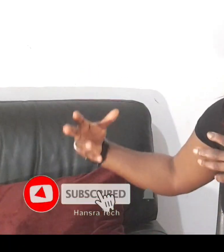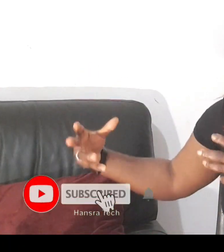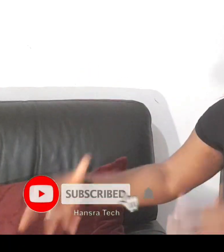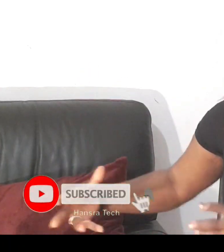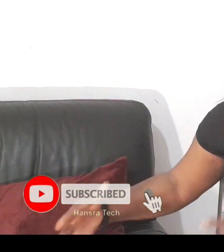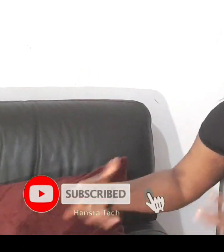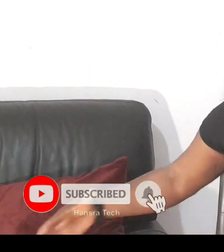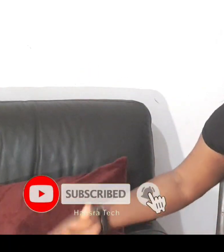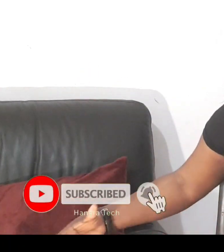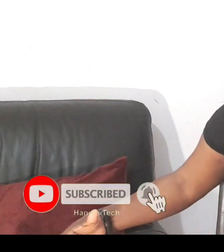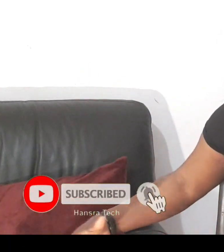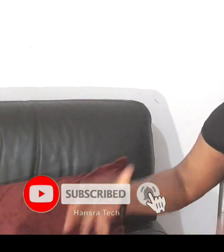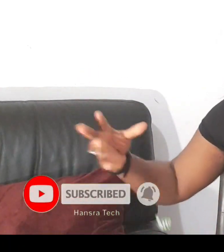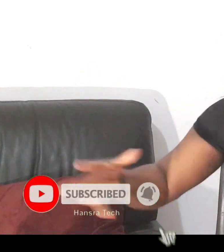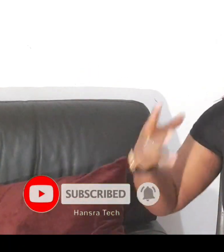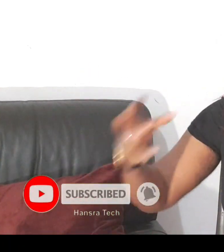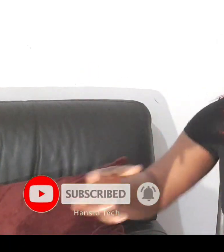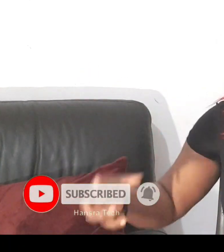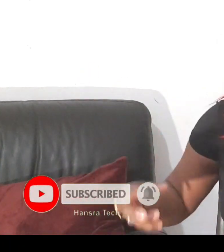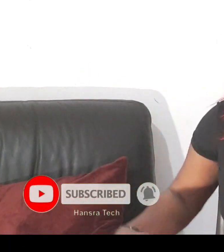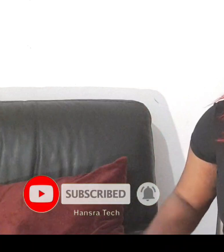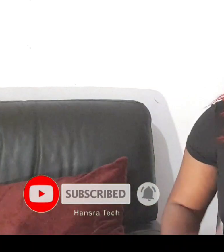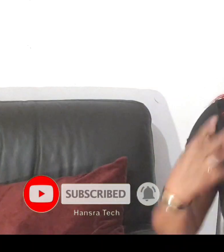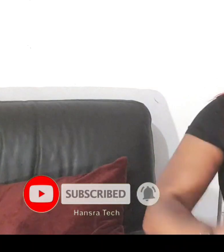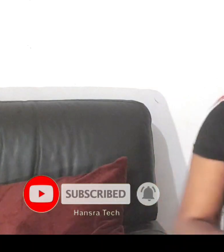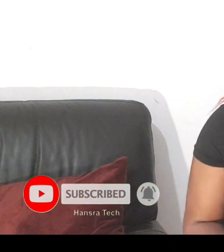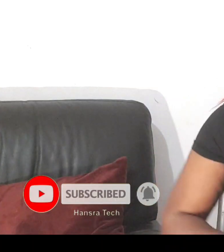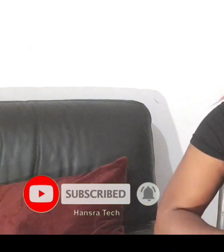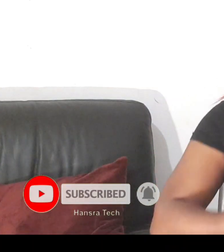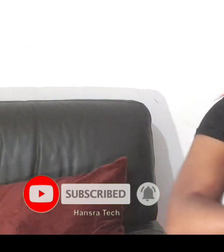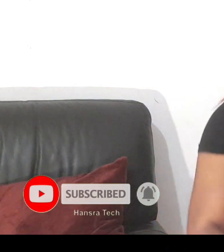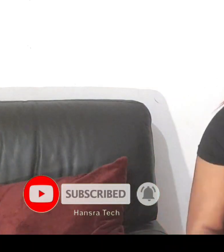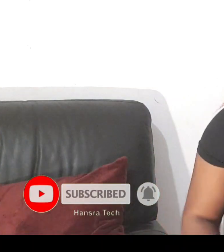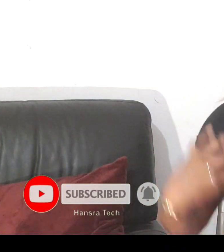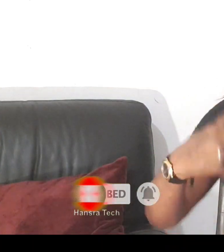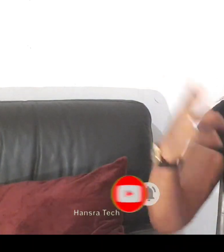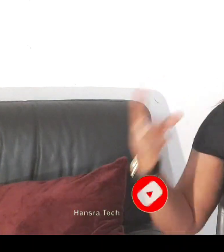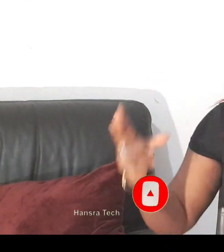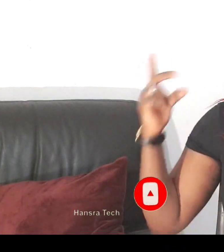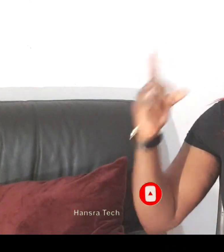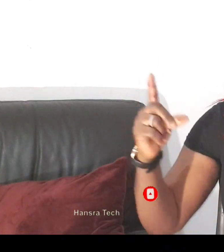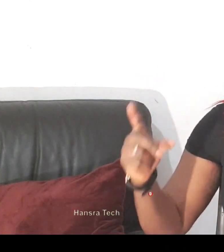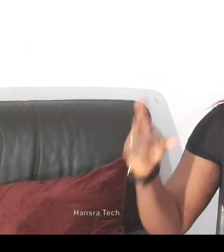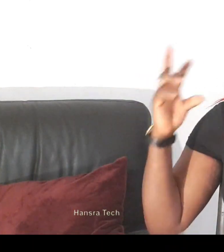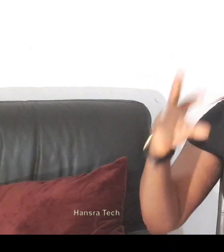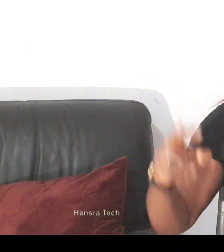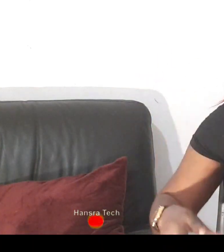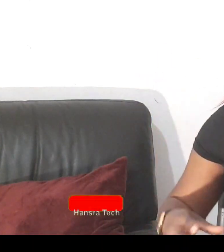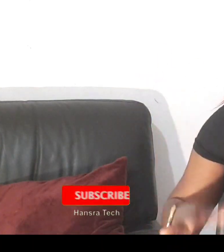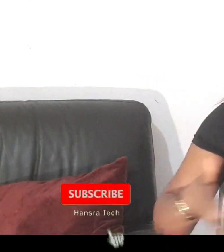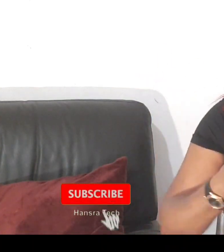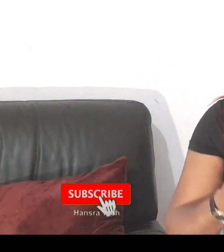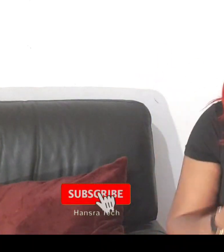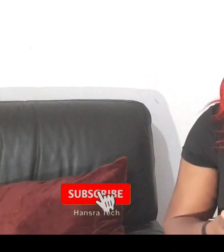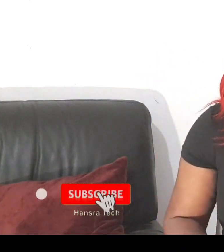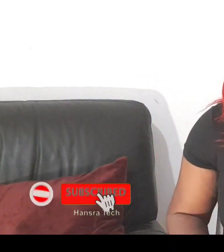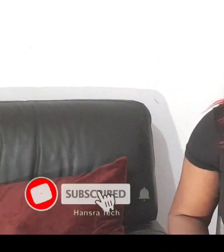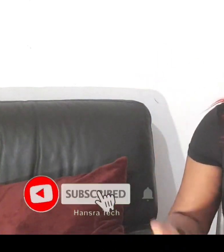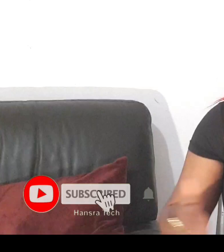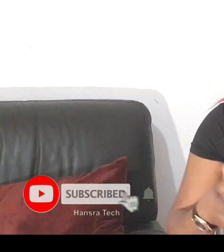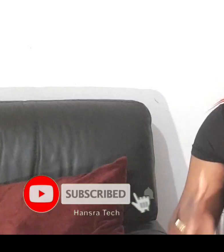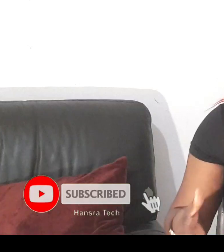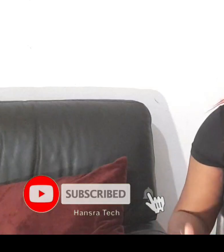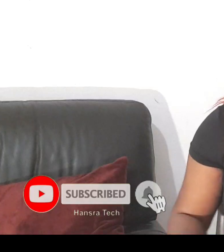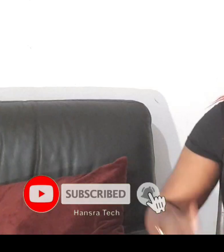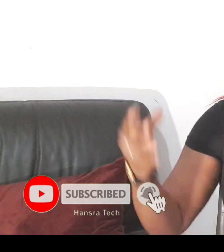this uh ghana cities that just creates car we have it in our country there is one guy one guy who just a little